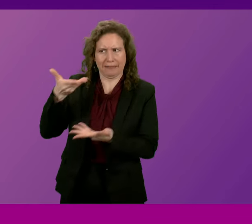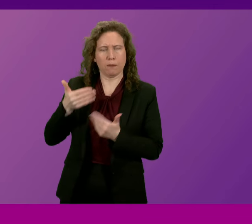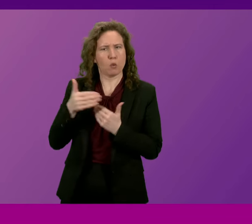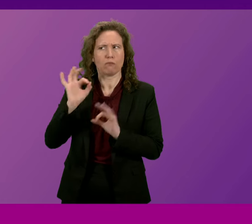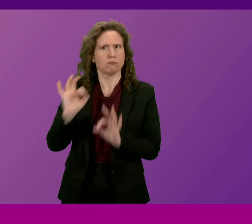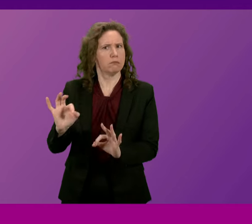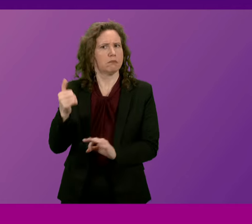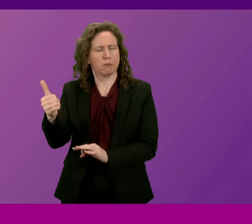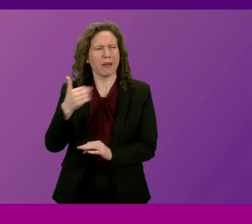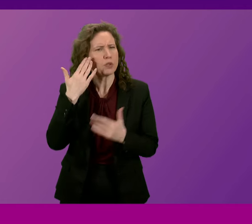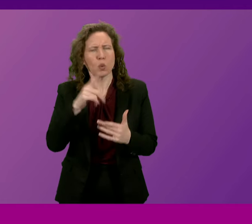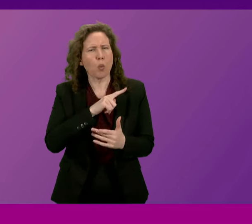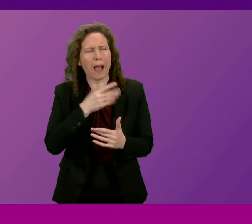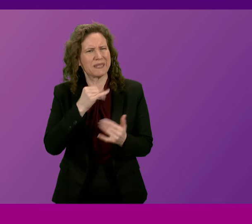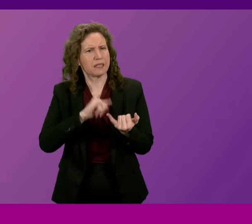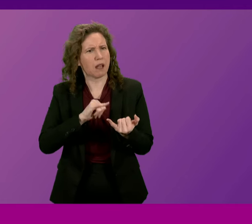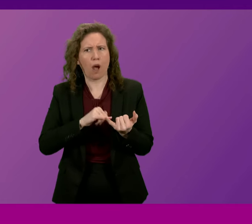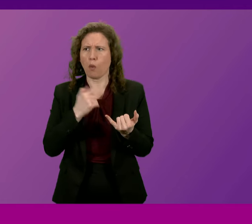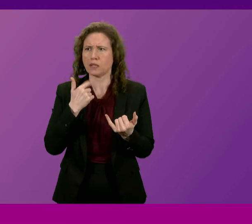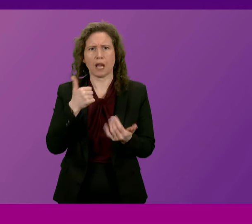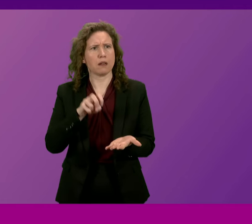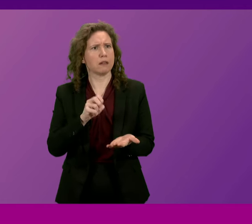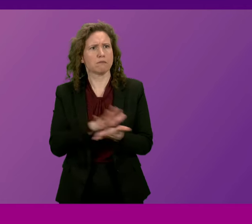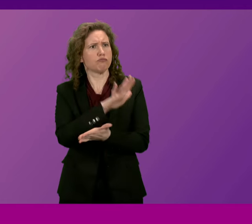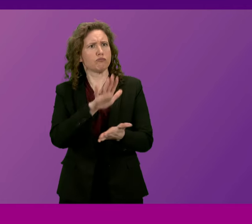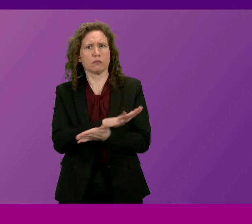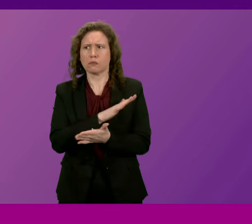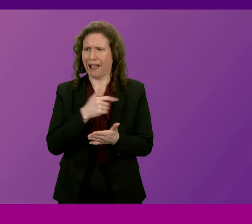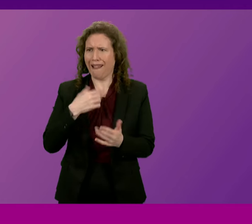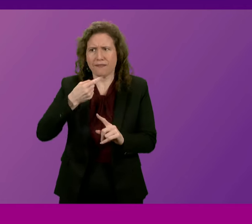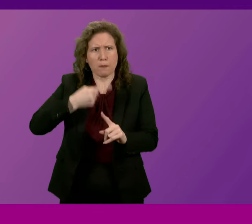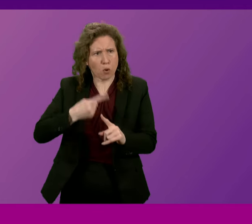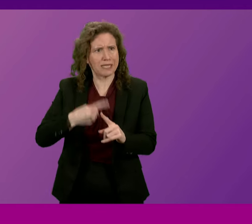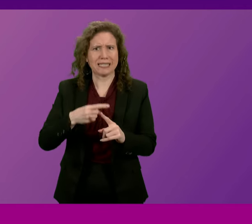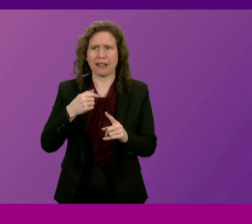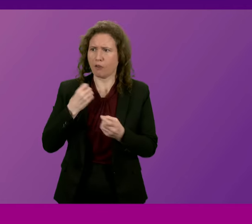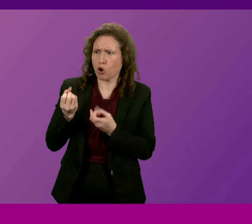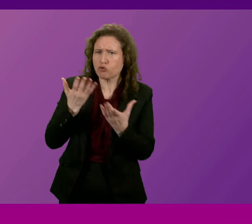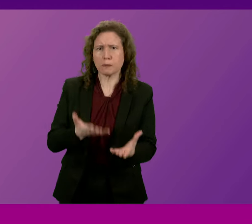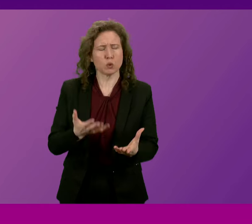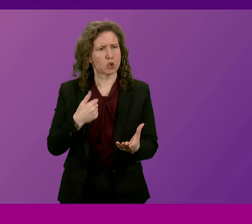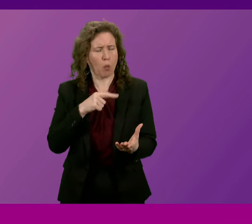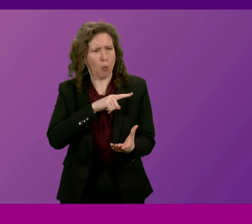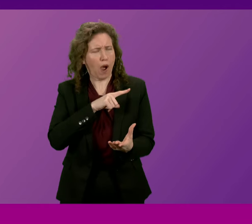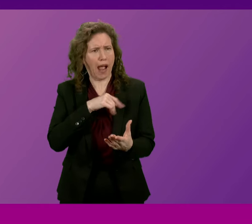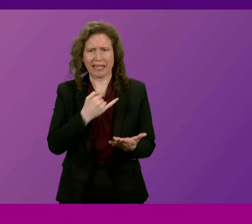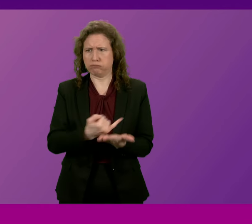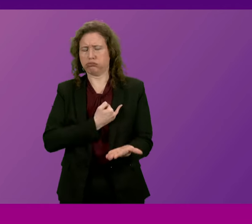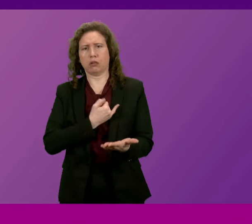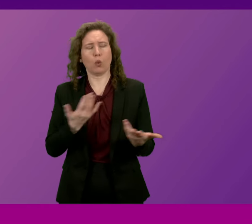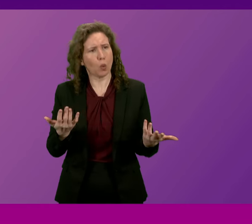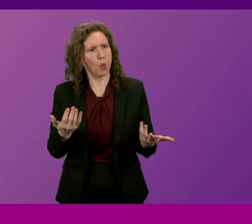don't know why Mr Sarwar can't just embrace my positive and constructive contribution to the discussion.